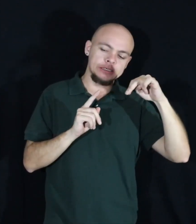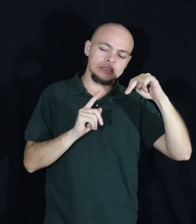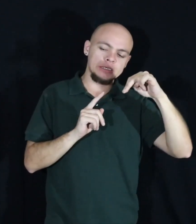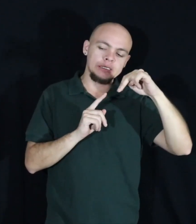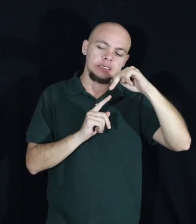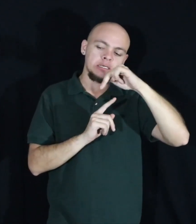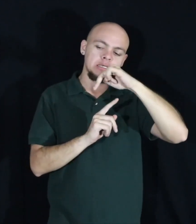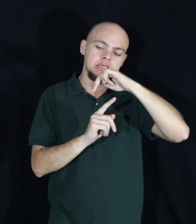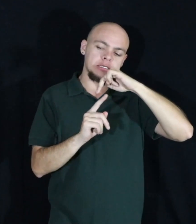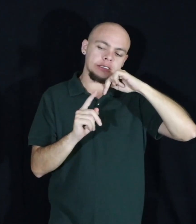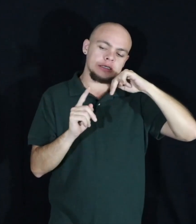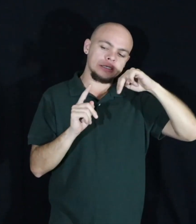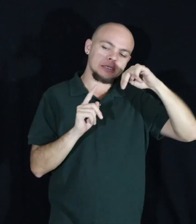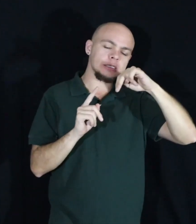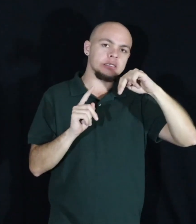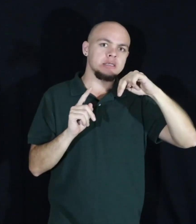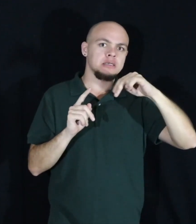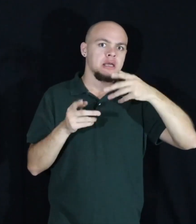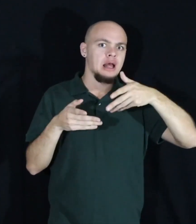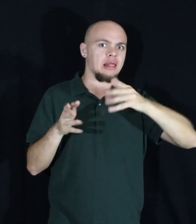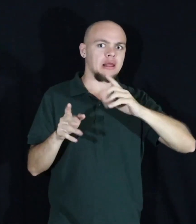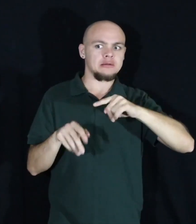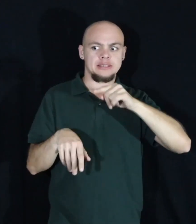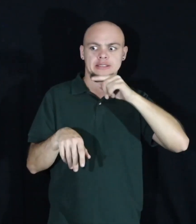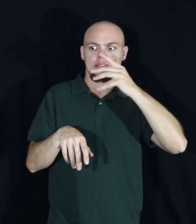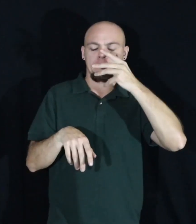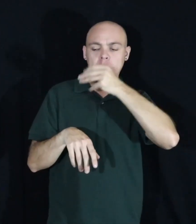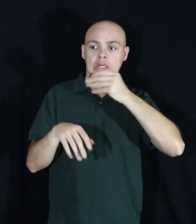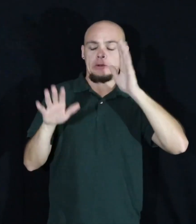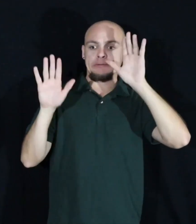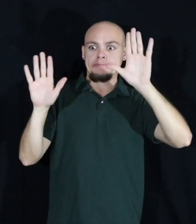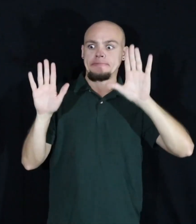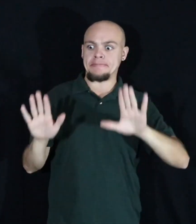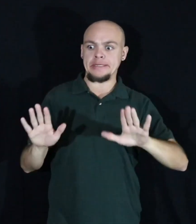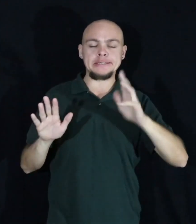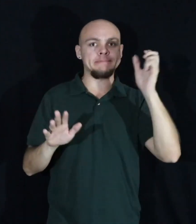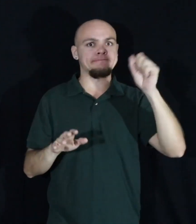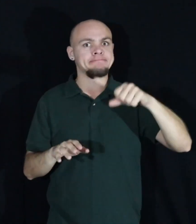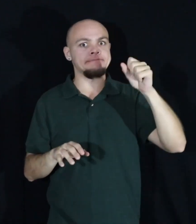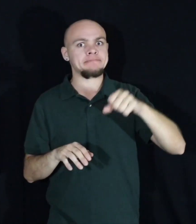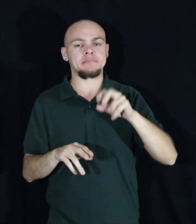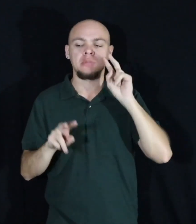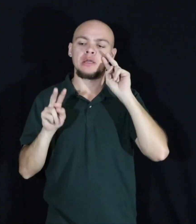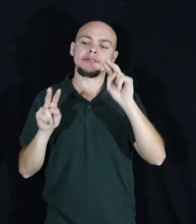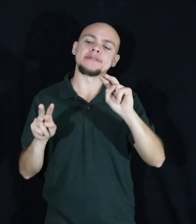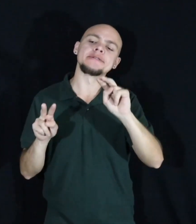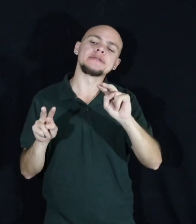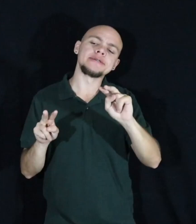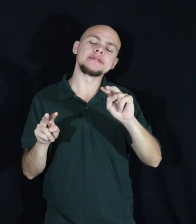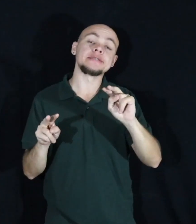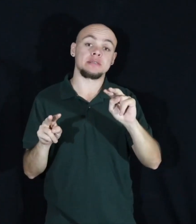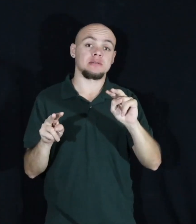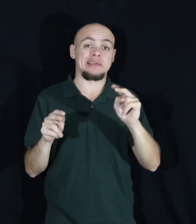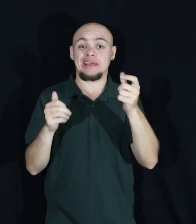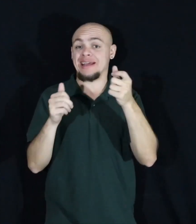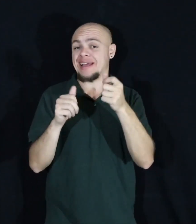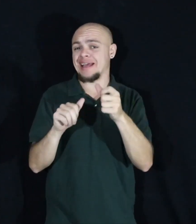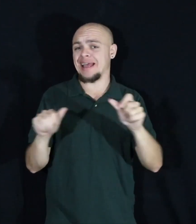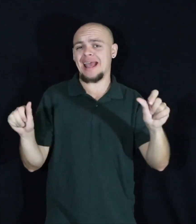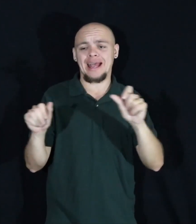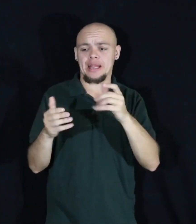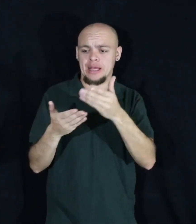him. Give him the time of day, for goodness sake. He's pretty extraordinary. And after you've looked at this object, and it can be any object,